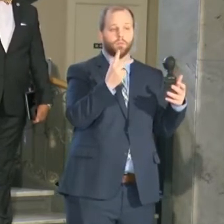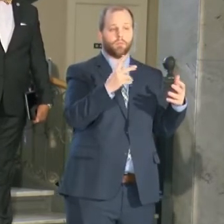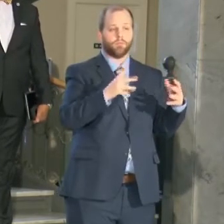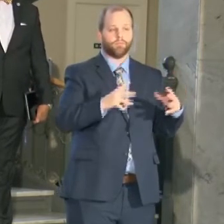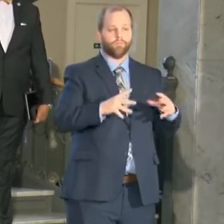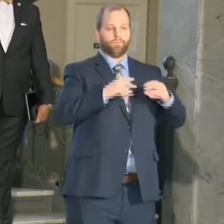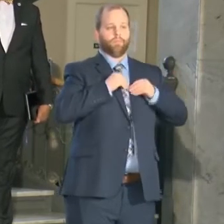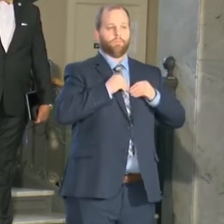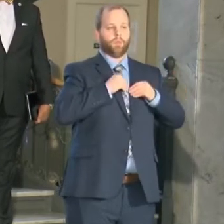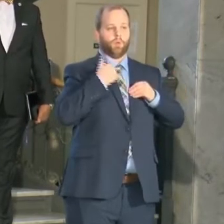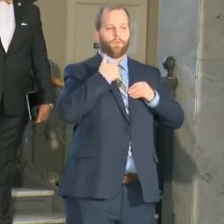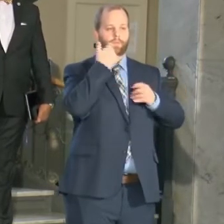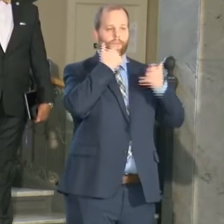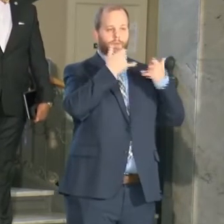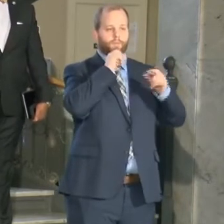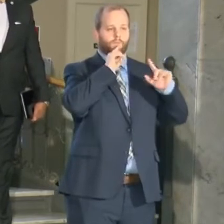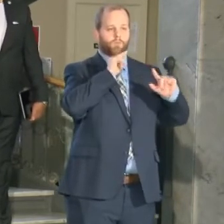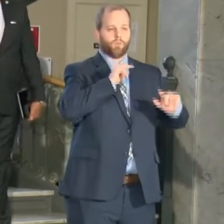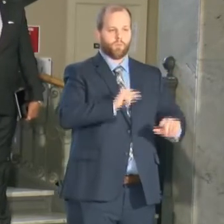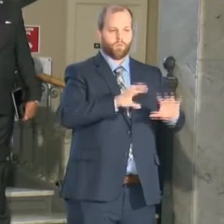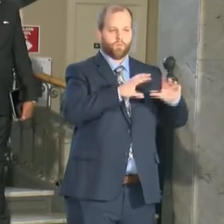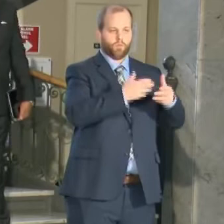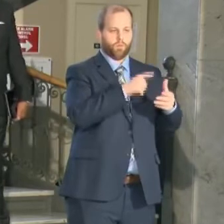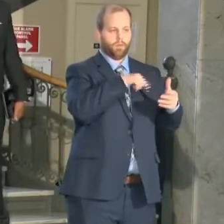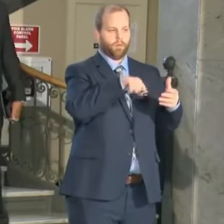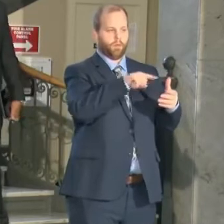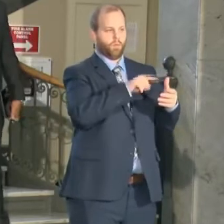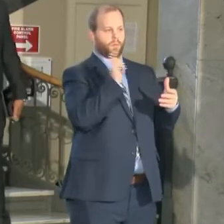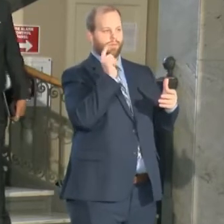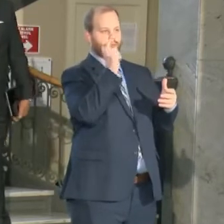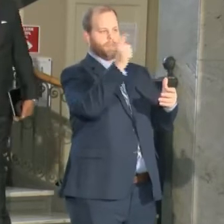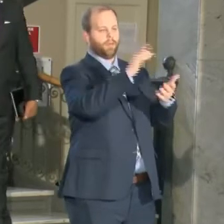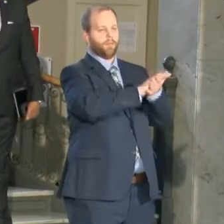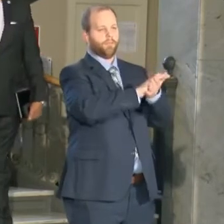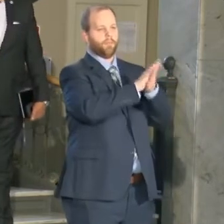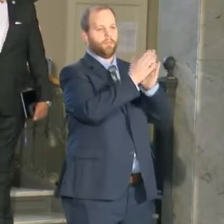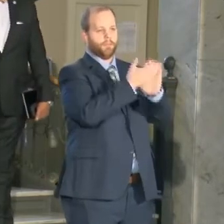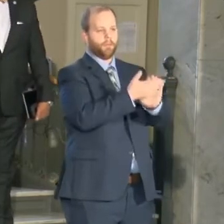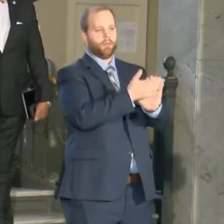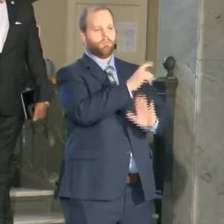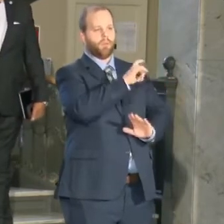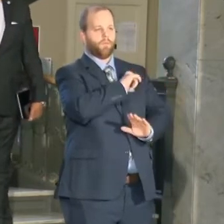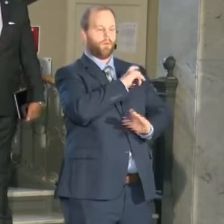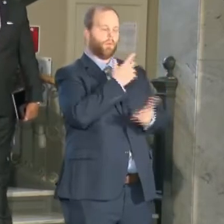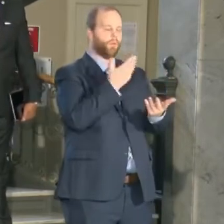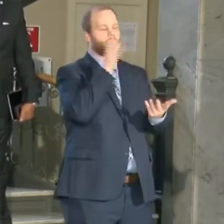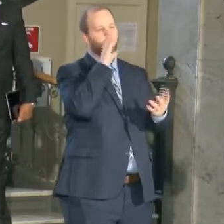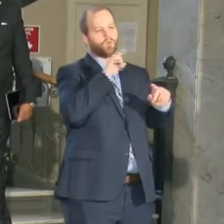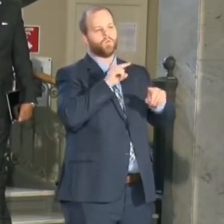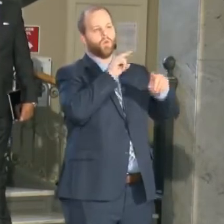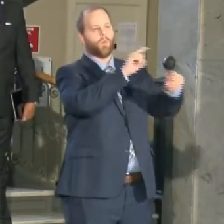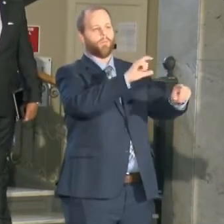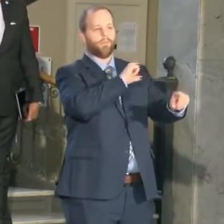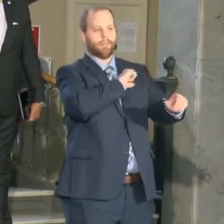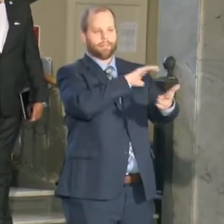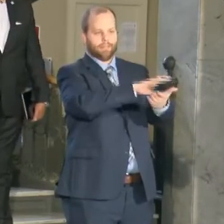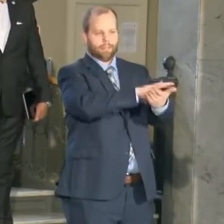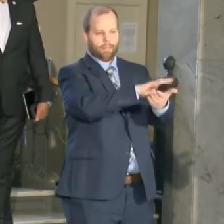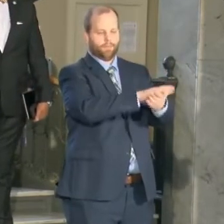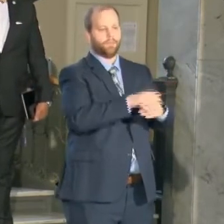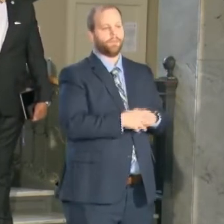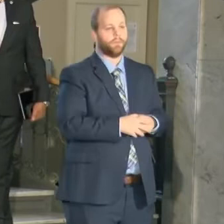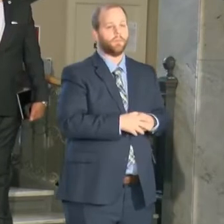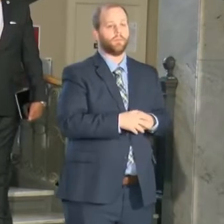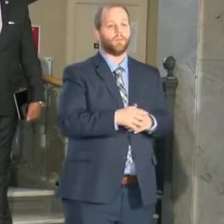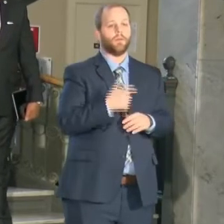those reports and those individuals go on to become police officers, go to police academy. Class 100 has started, our centennial